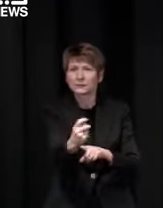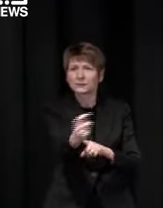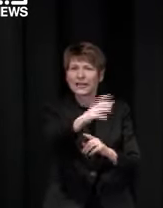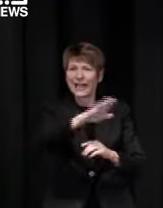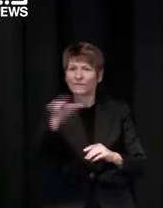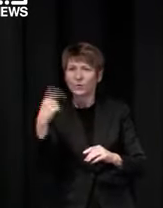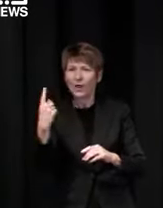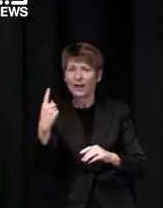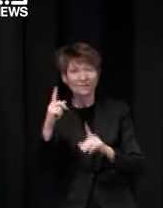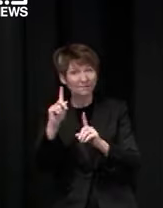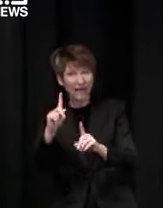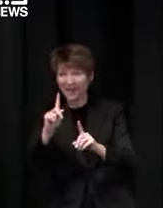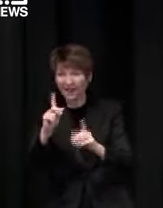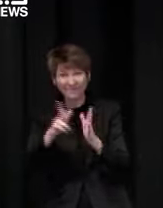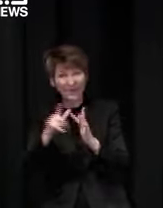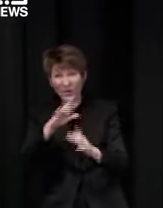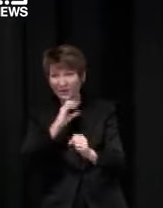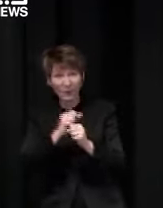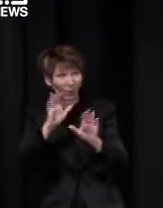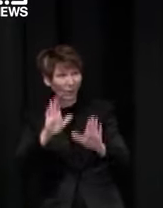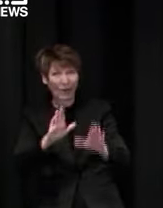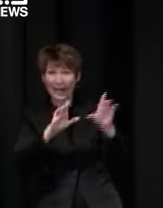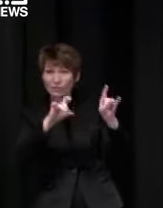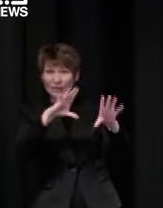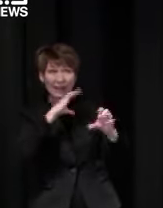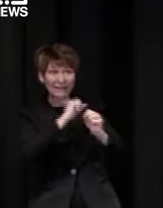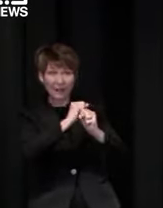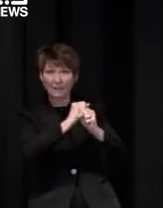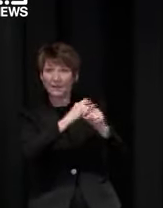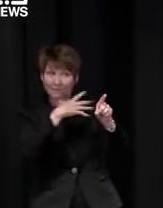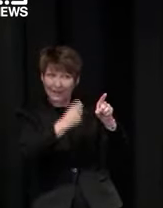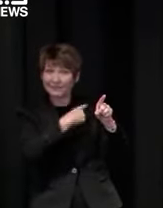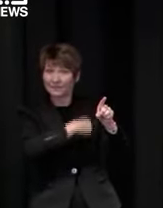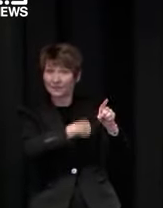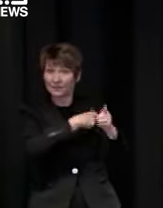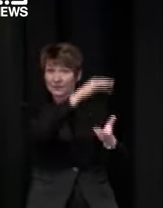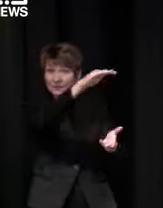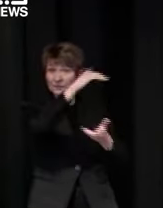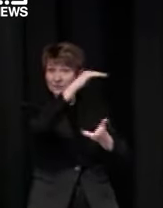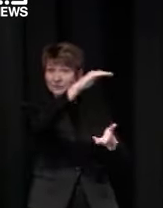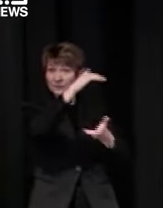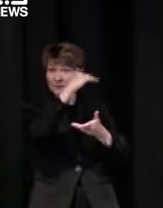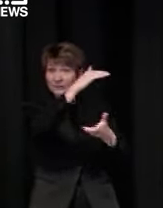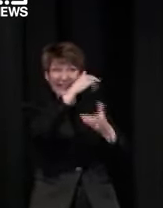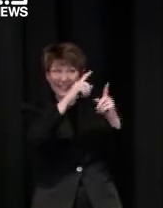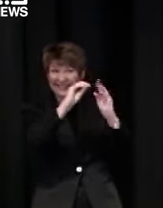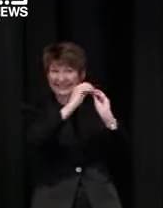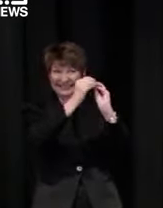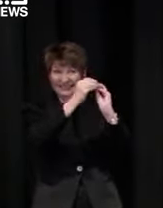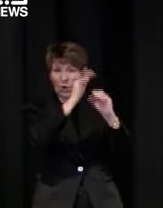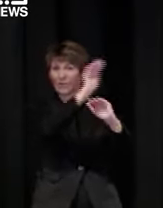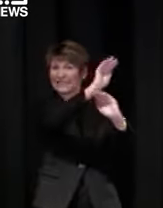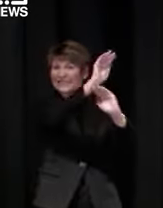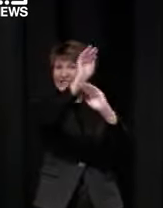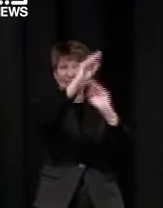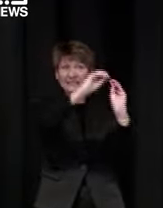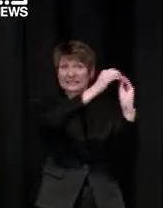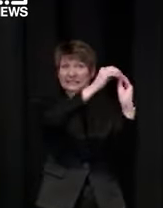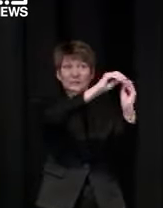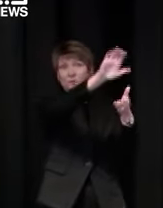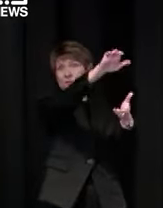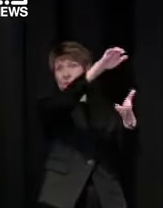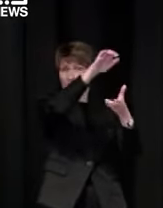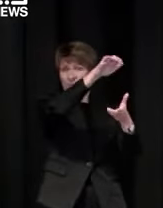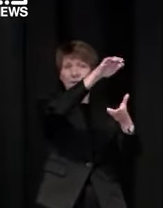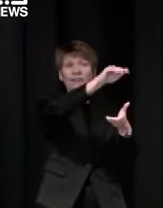stock on hand or committed guaranteed stock arriving over the next three or